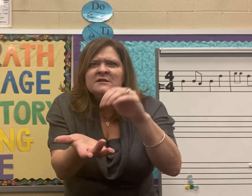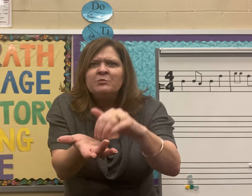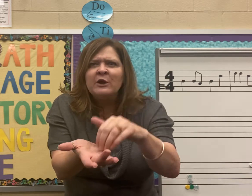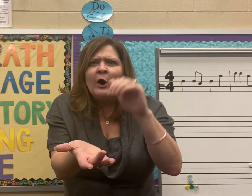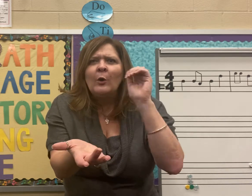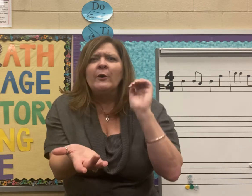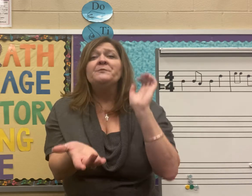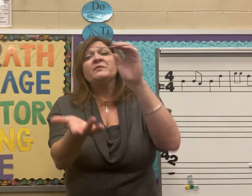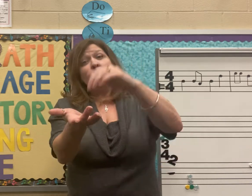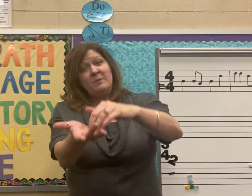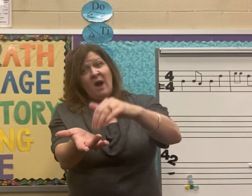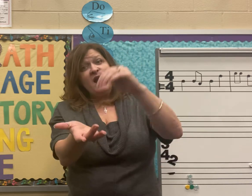blow.